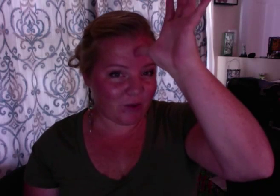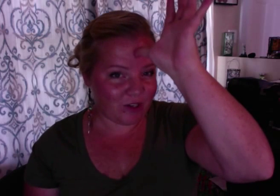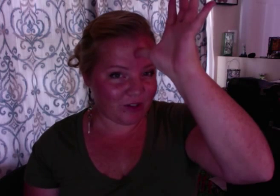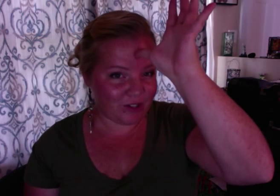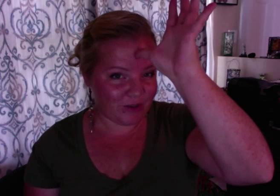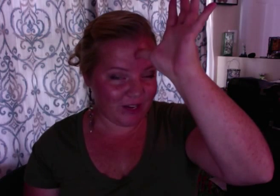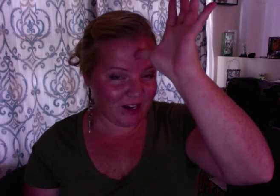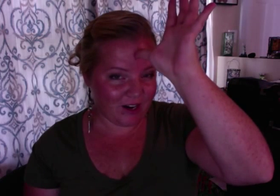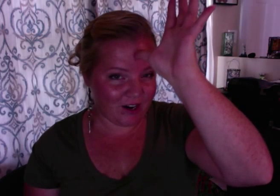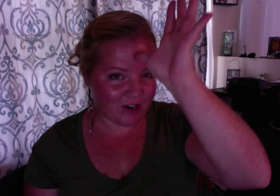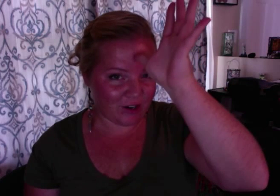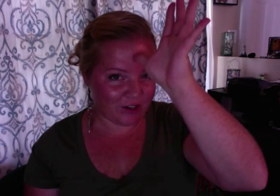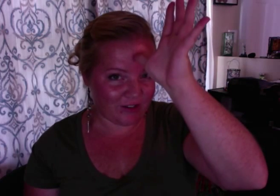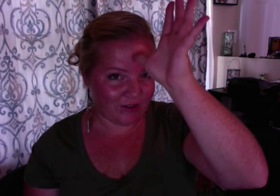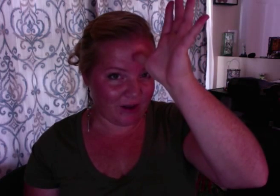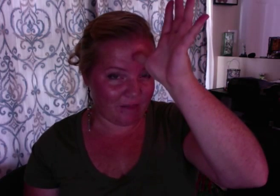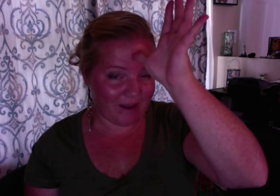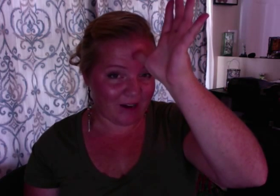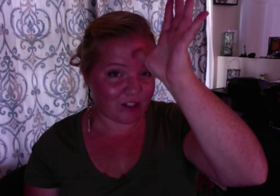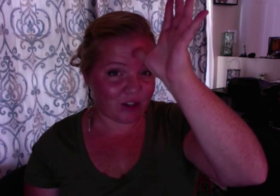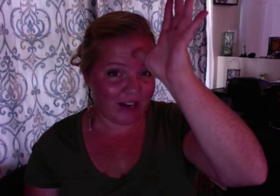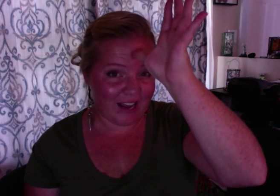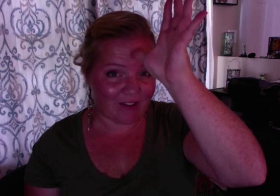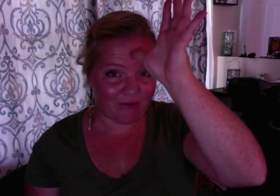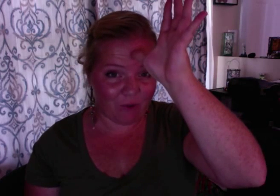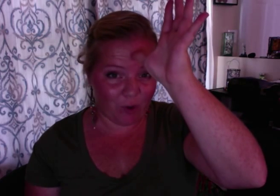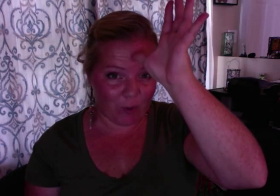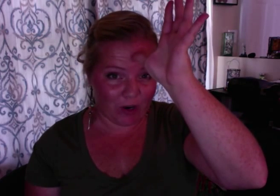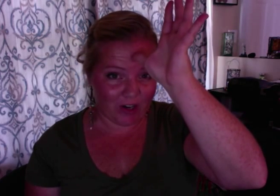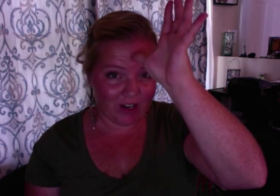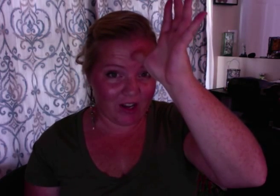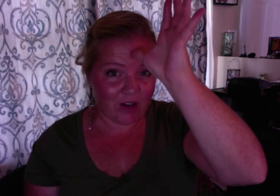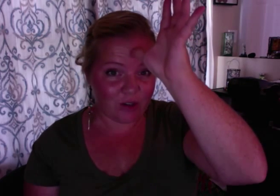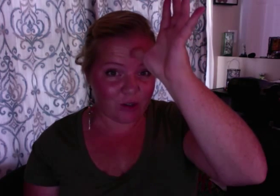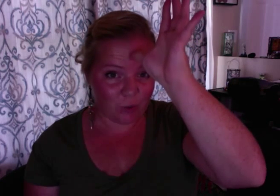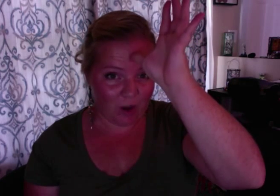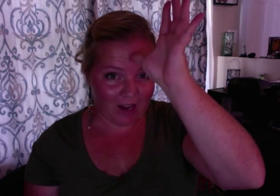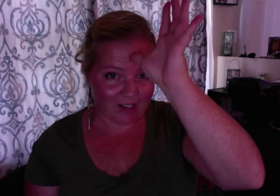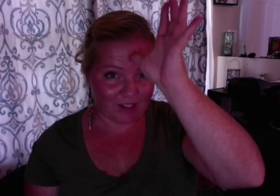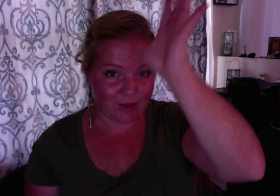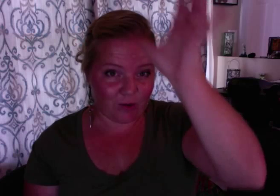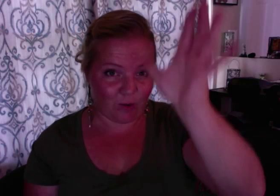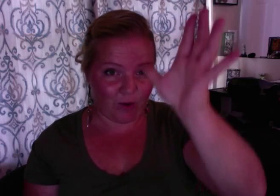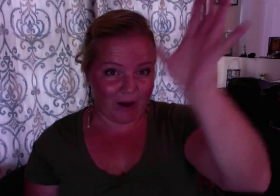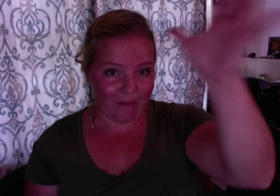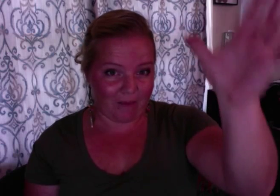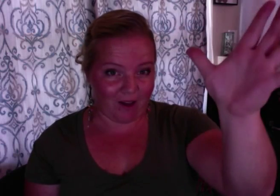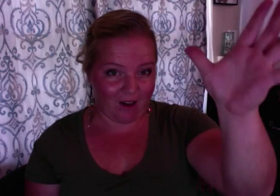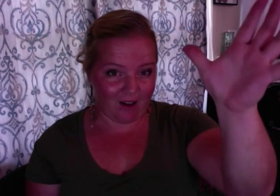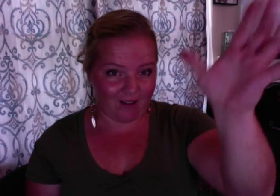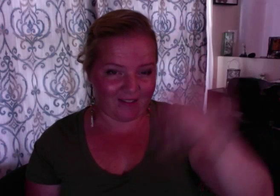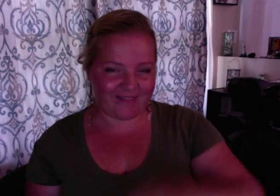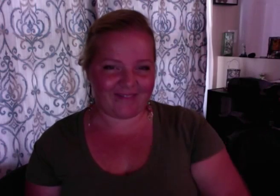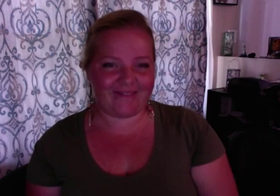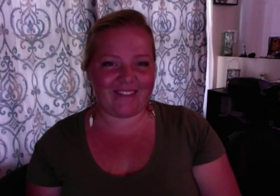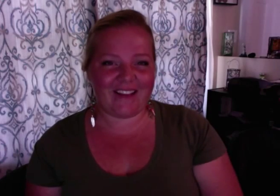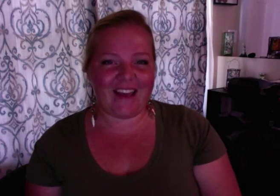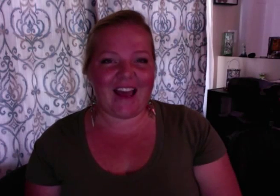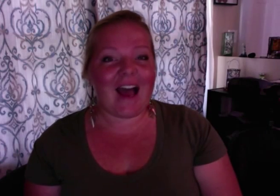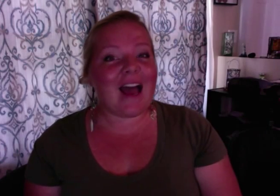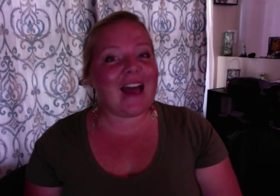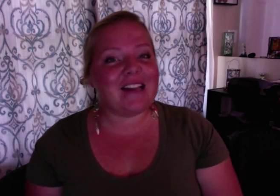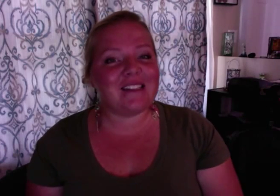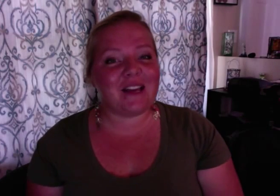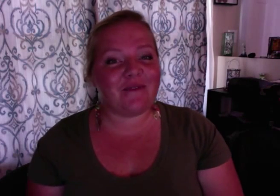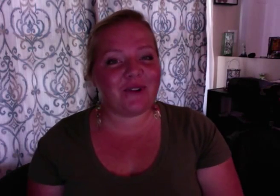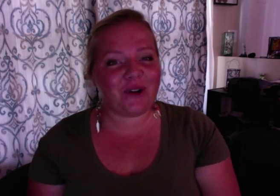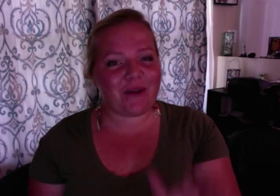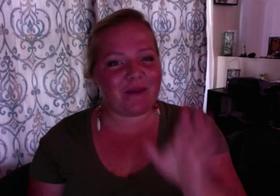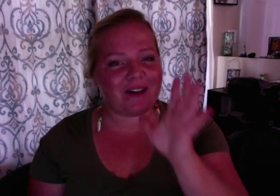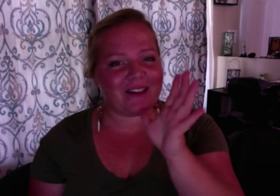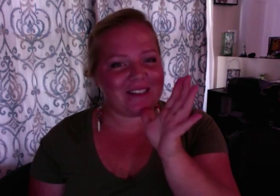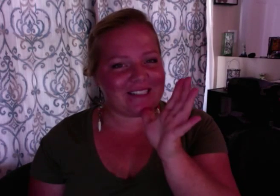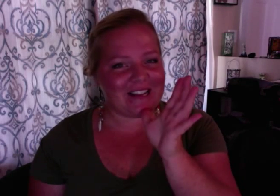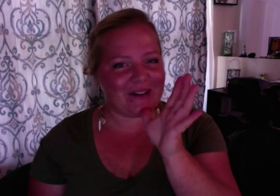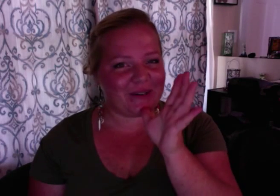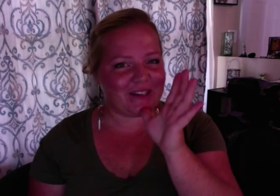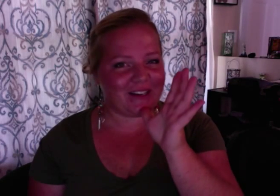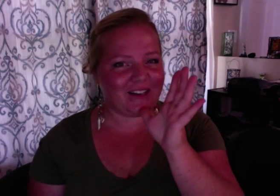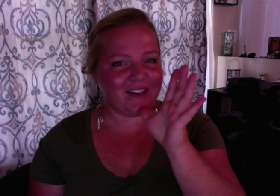when you do here, you're going to bounce your hand forward twice, grandpa. And same for grandma, down here,